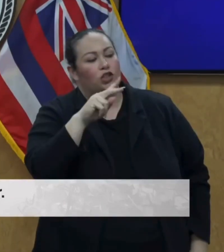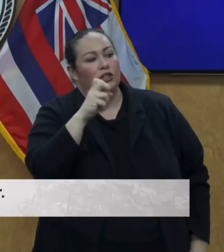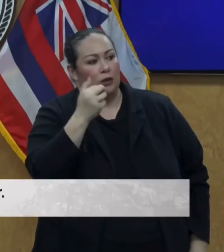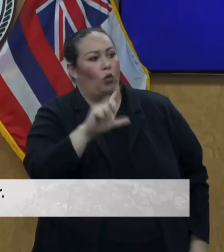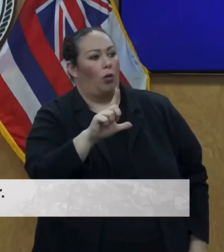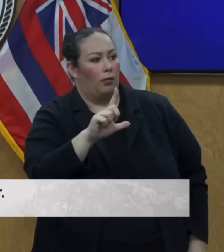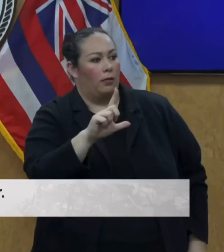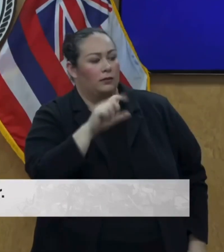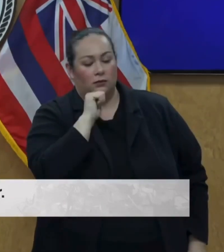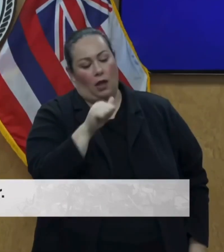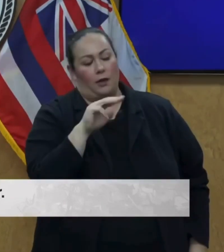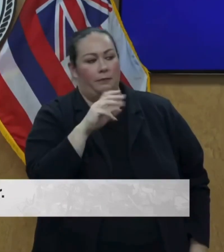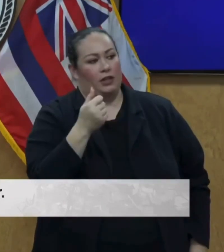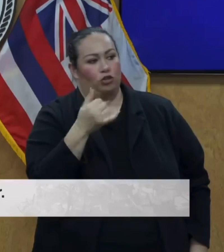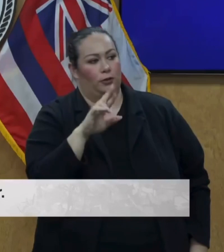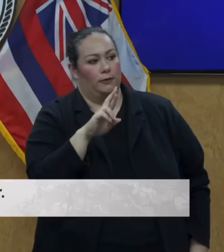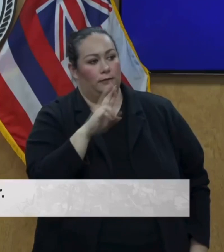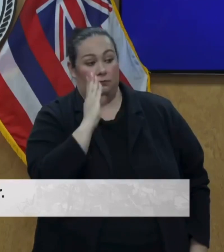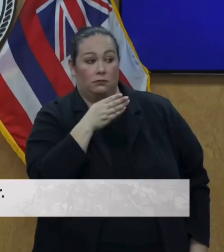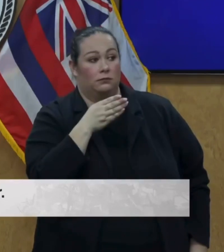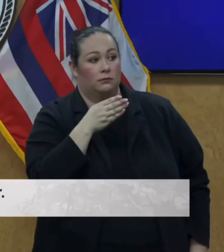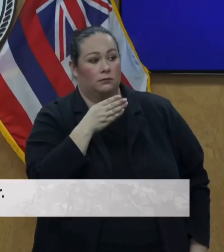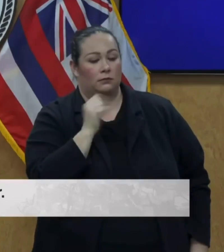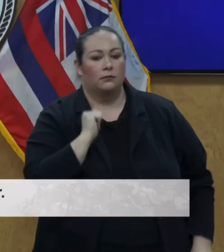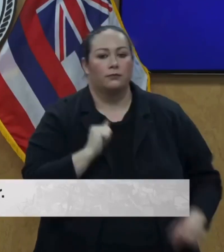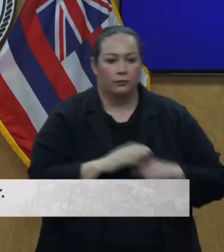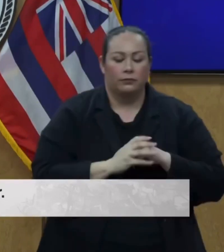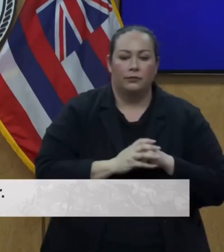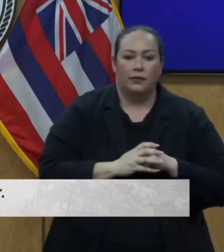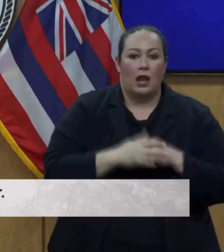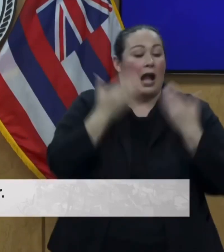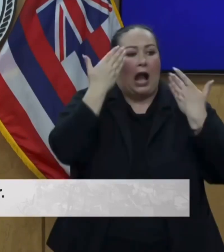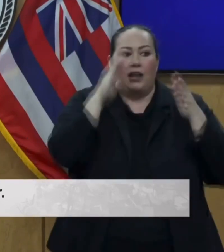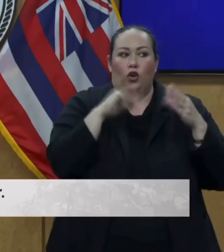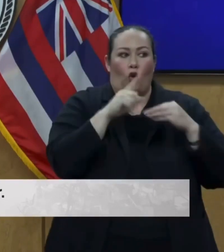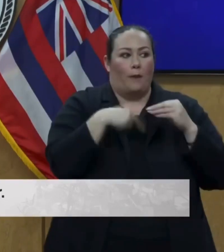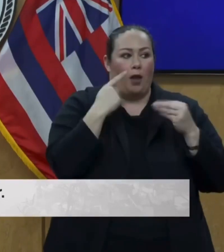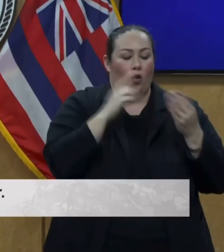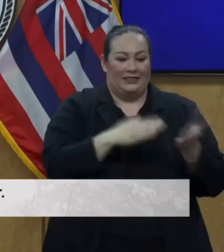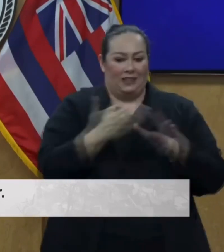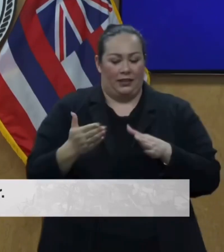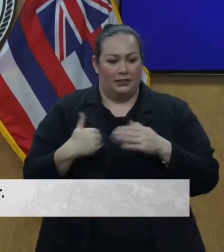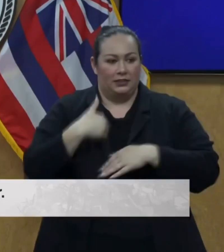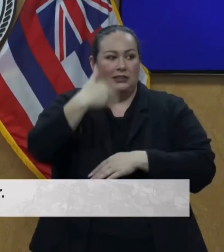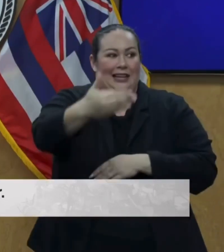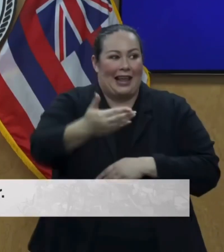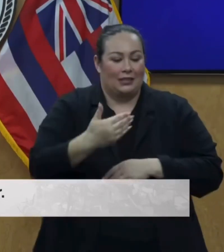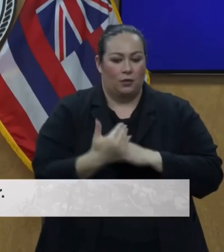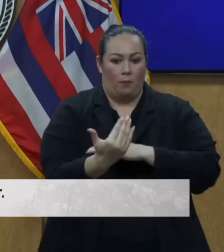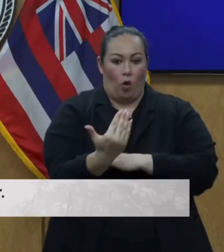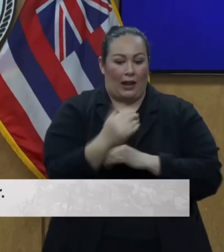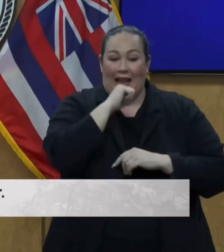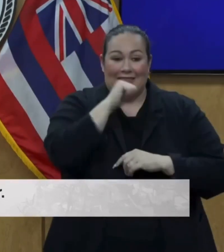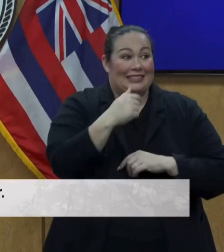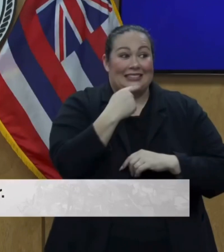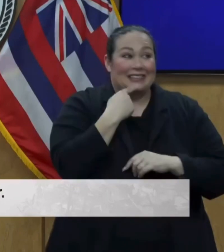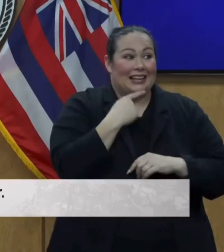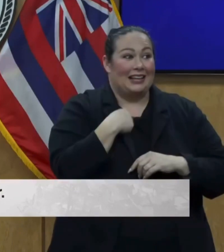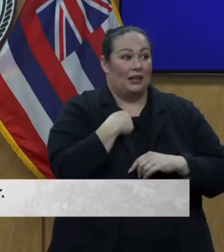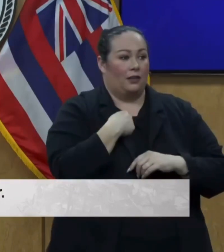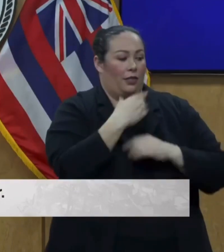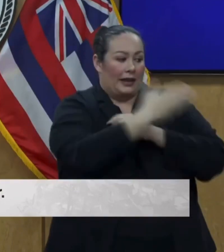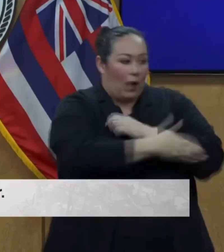So I didn't say, well, I said I didn't know about the deaths the following morning. I didn't say the county was not in communication with me.